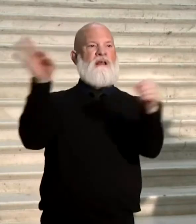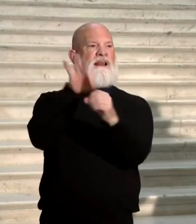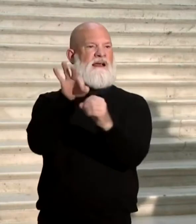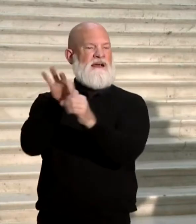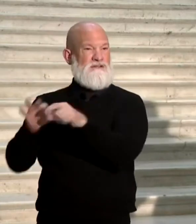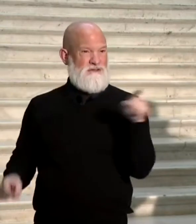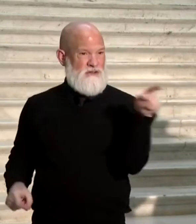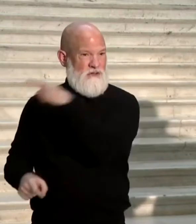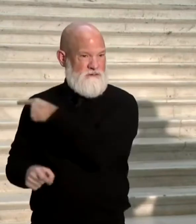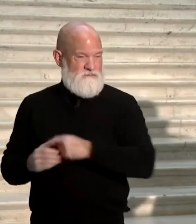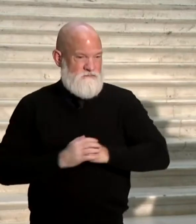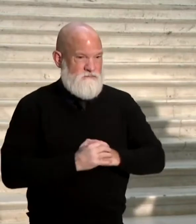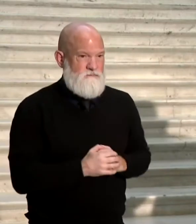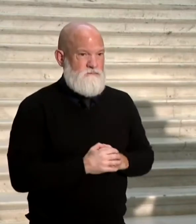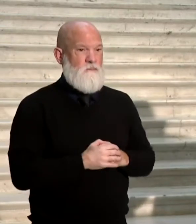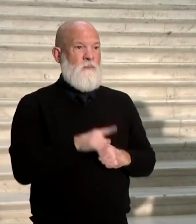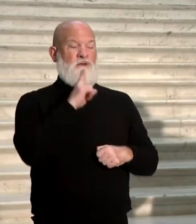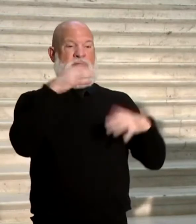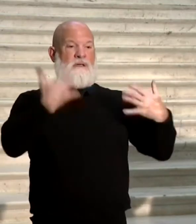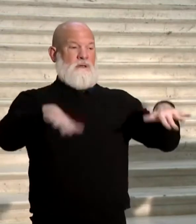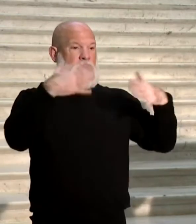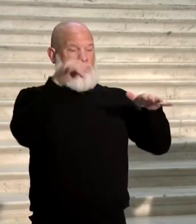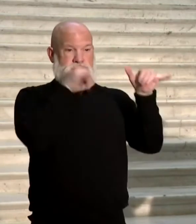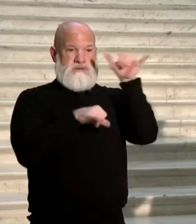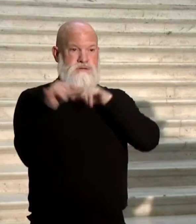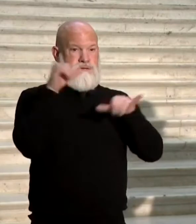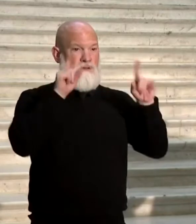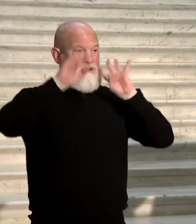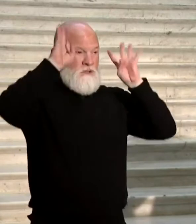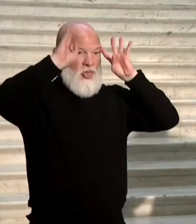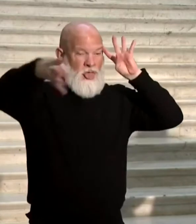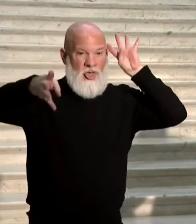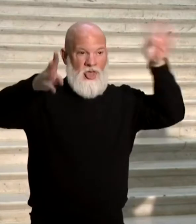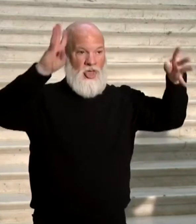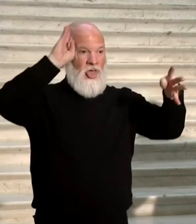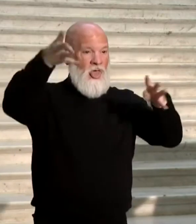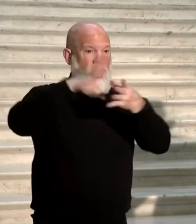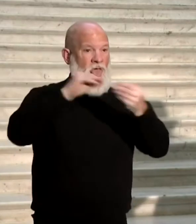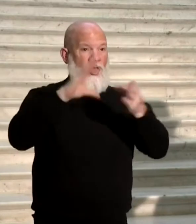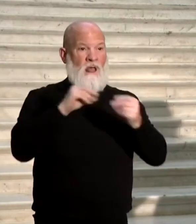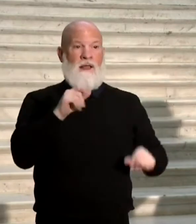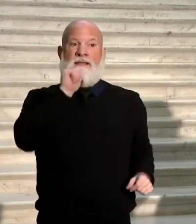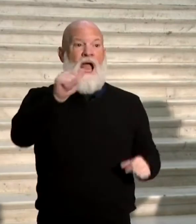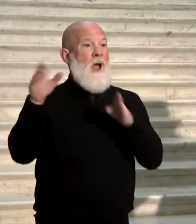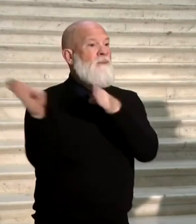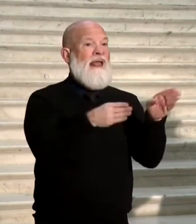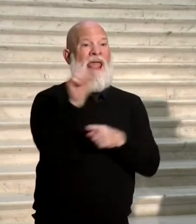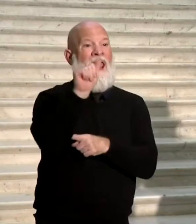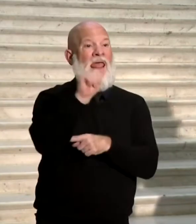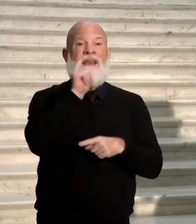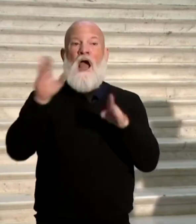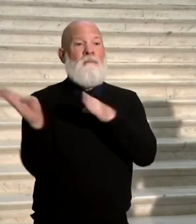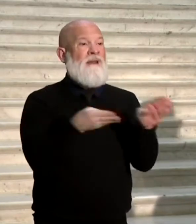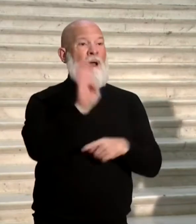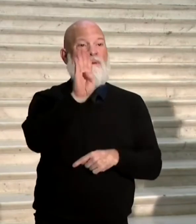very wild abundance of caution, they had what they referred to as not Plan A, not Plan B, but they referred to it as Plan C, which was